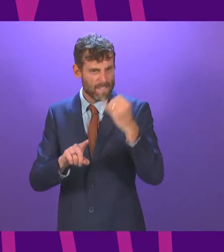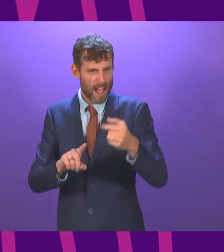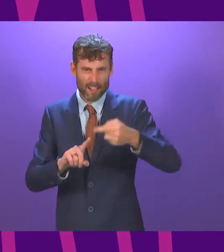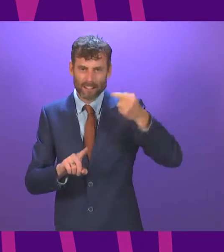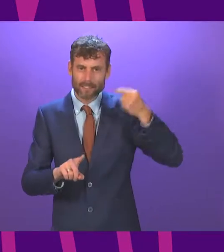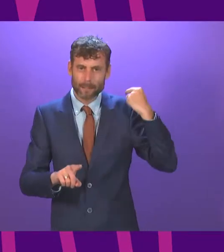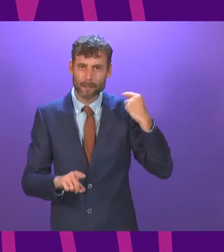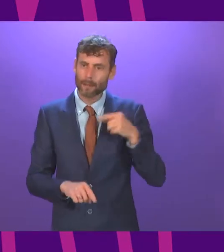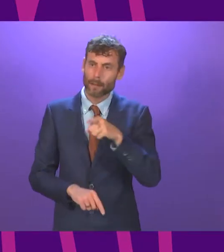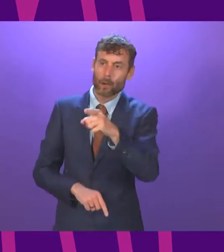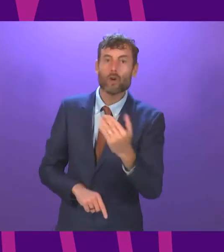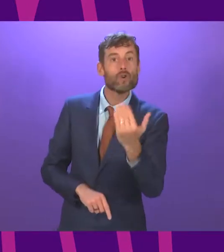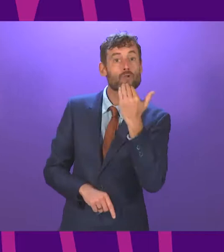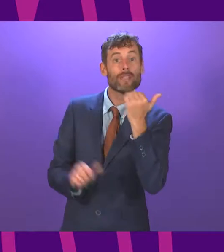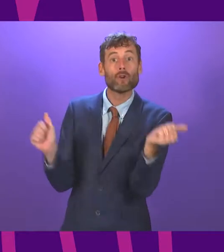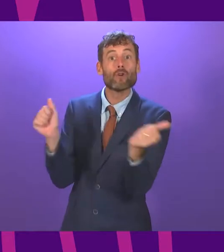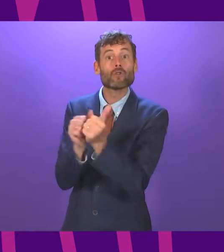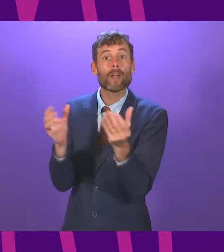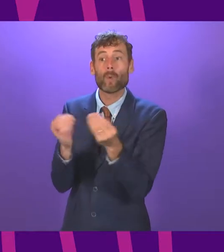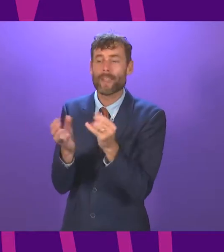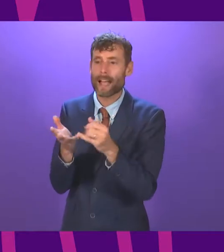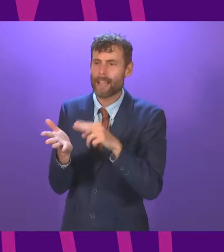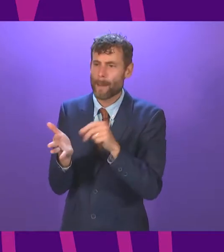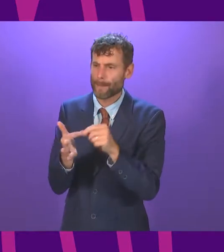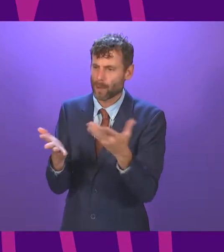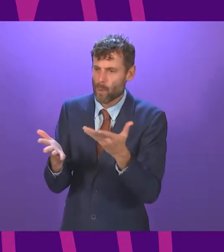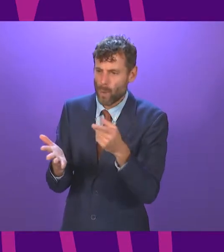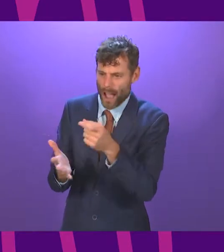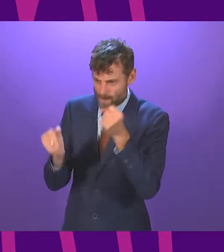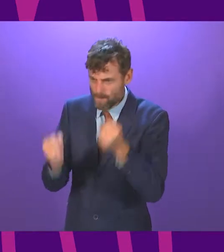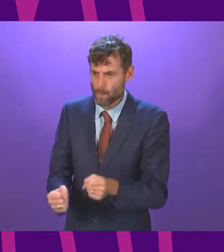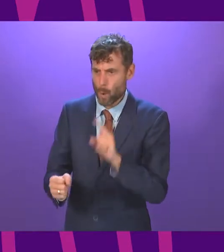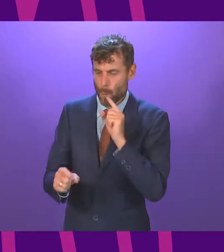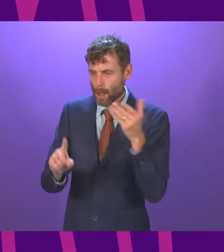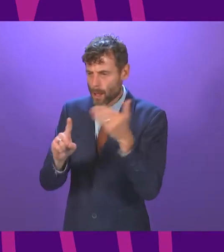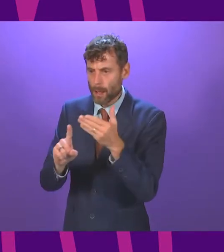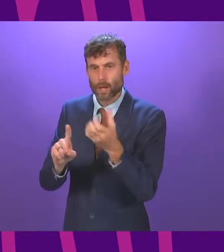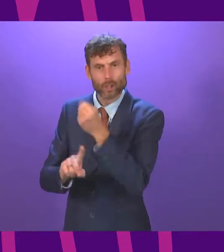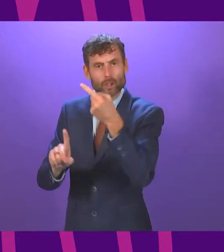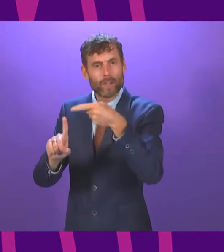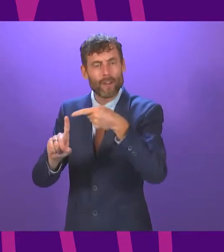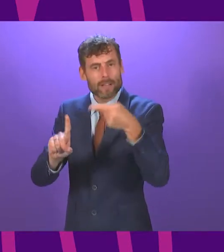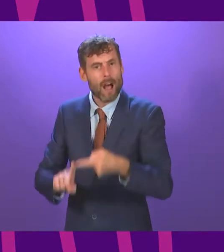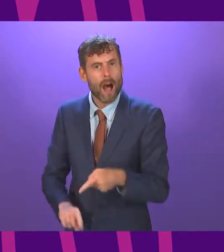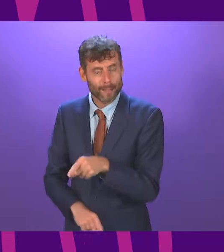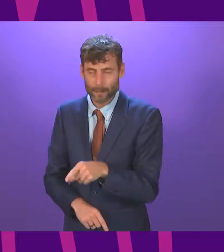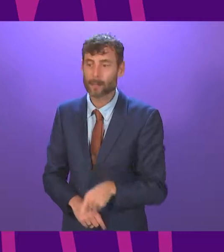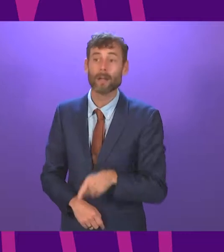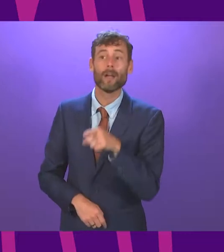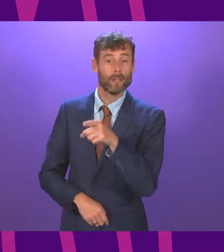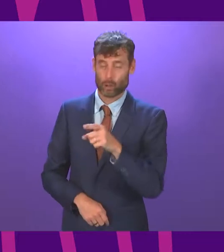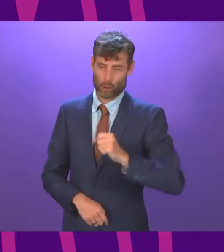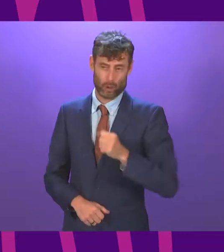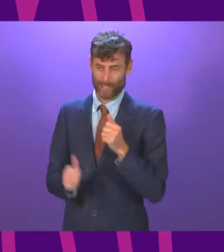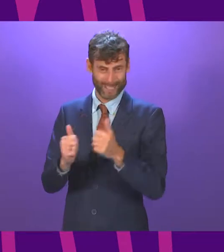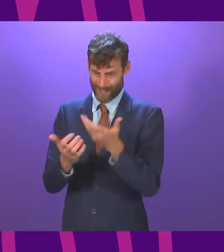beyond climate and looked to social justice as well. But where her partnership stretched for new and radical frontiers in social policy, the Scottish deal